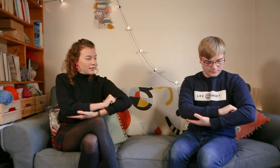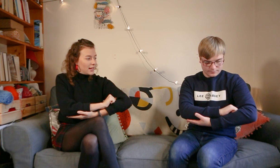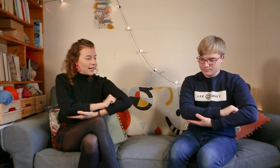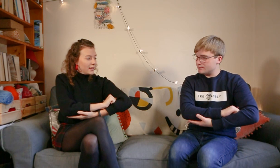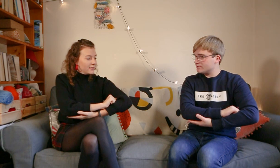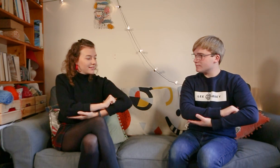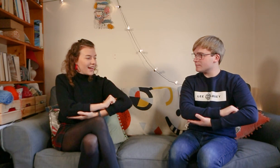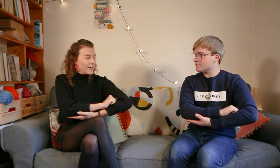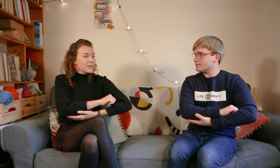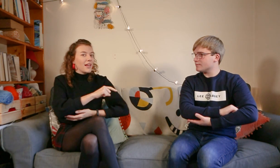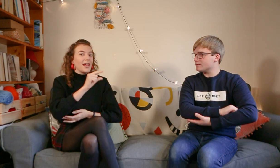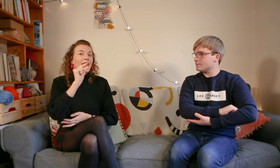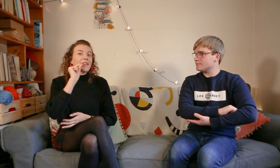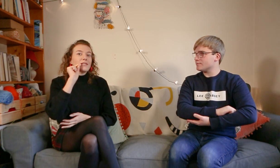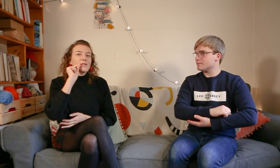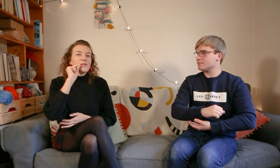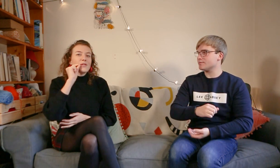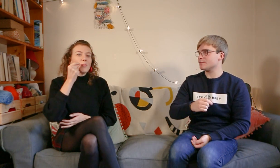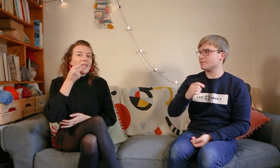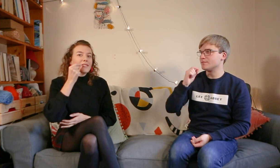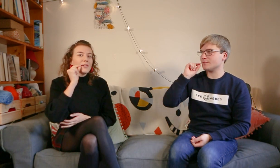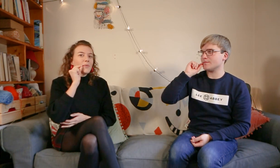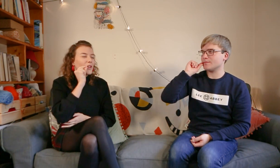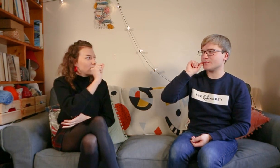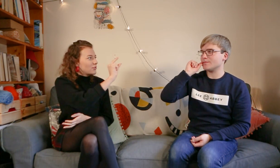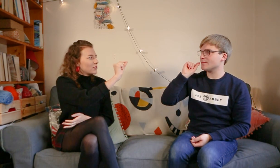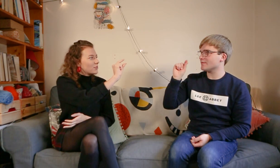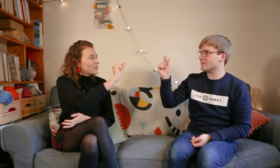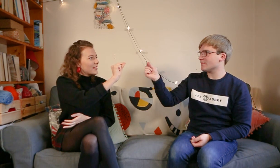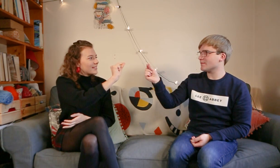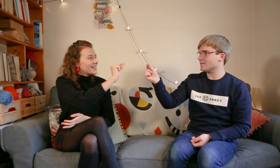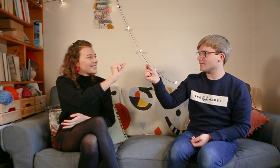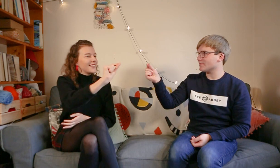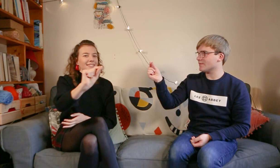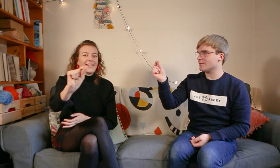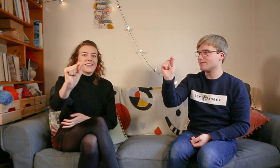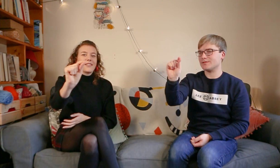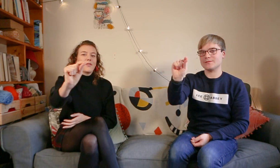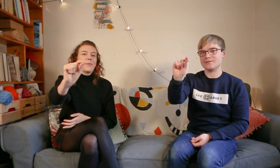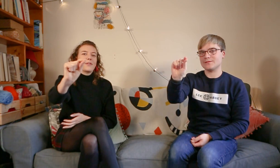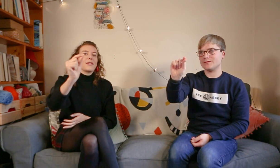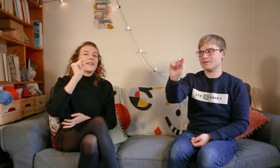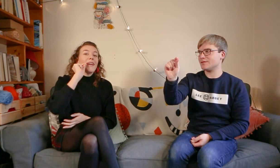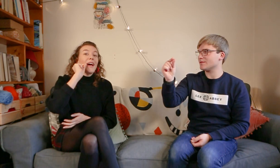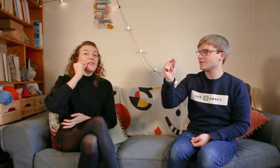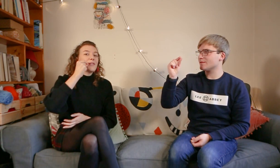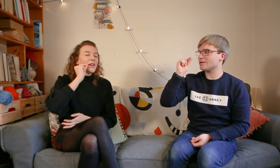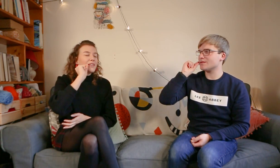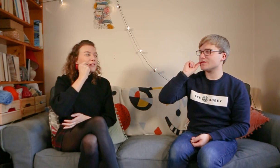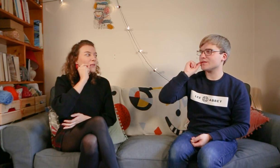Lay down his sweet. So it's just your two fingers like this. That's it. You're following a finger. And you're just getting the